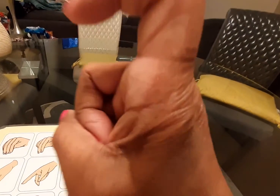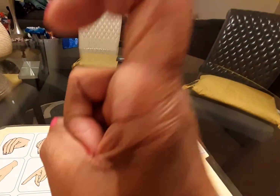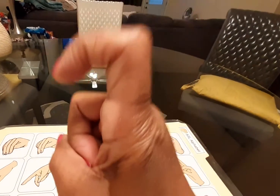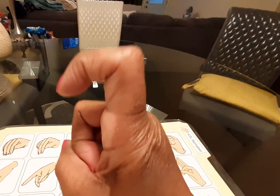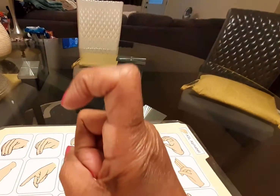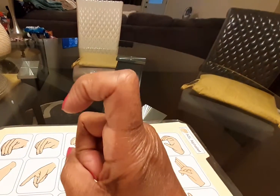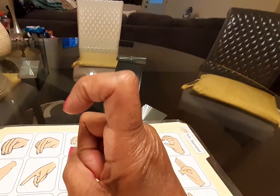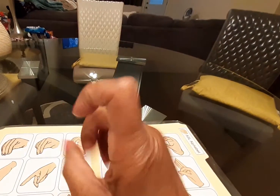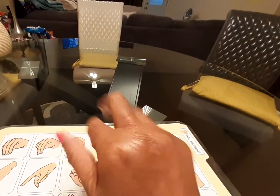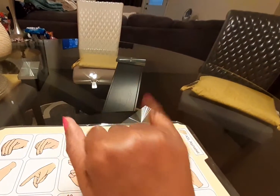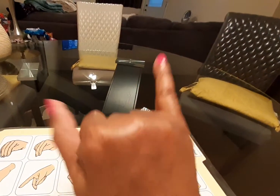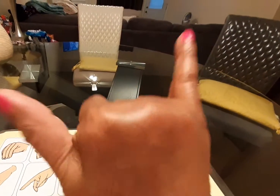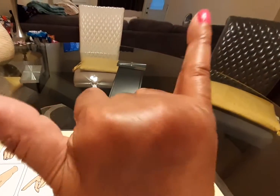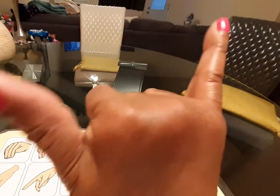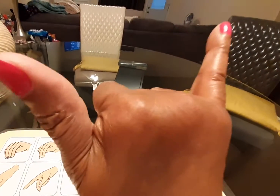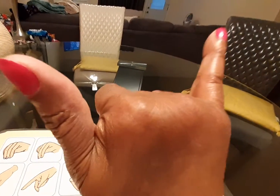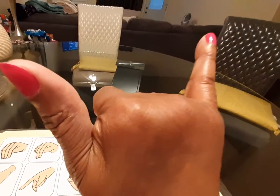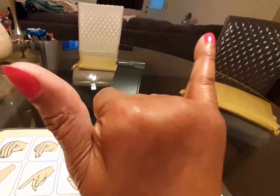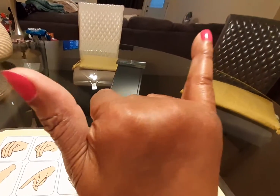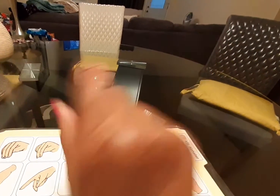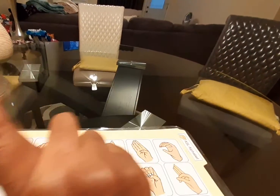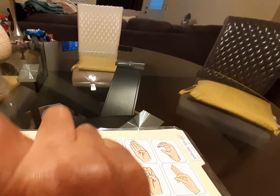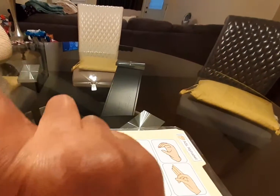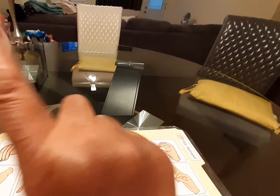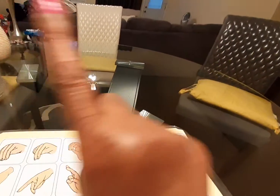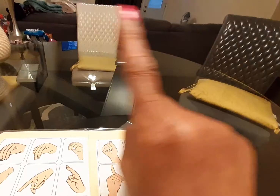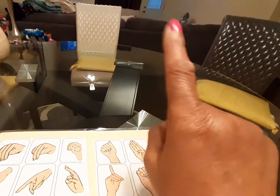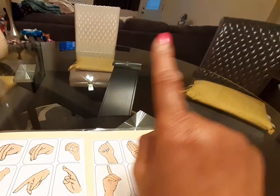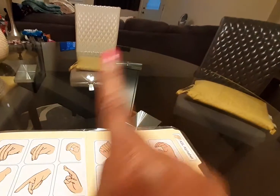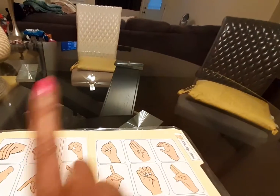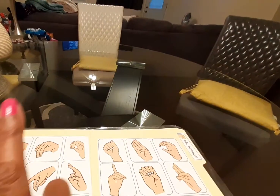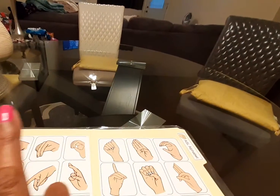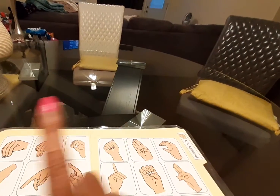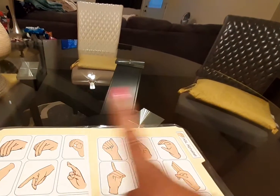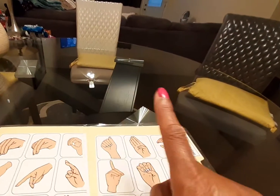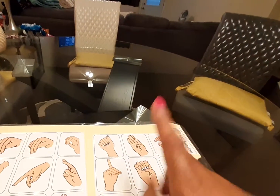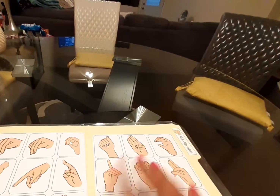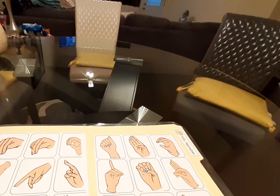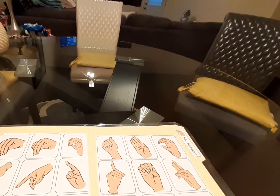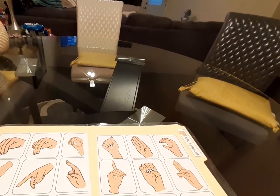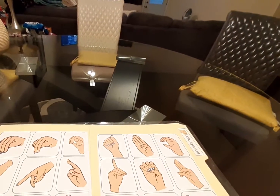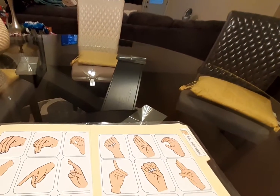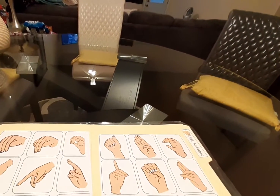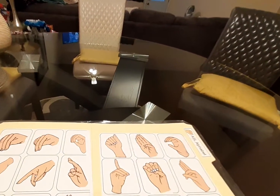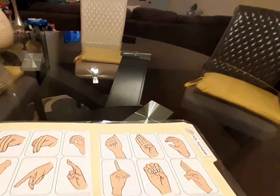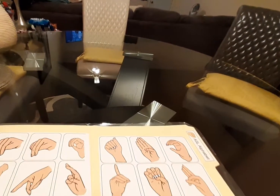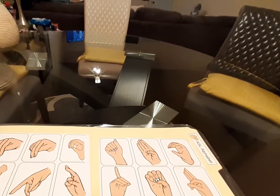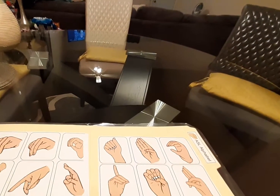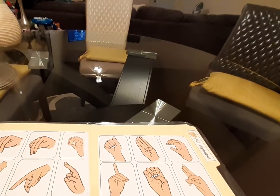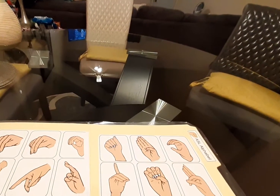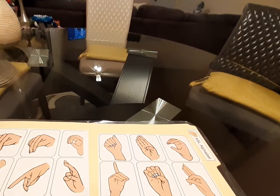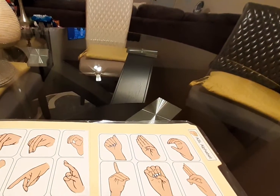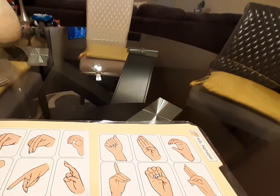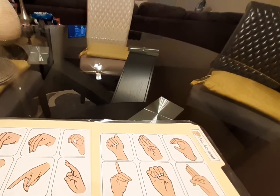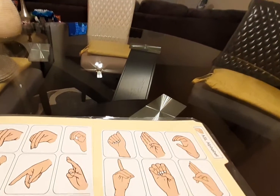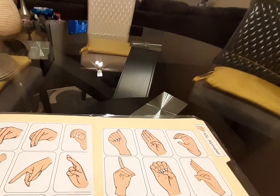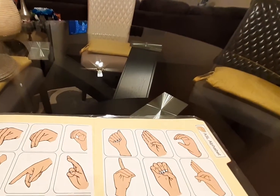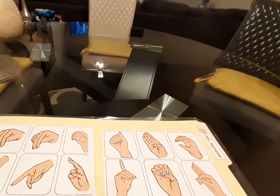X, Y, and Z. Okay, I'm going to show it to you again.